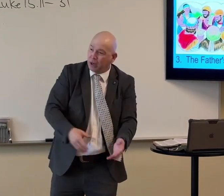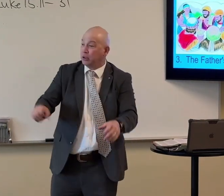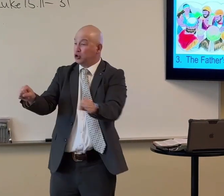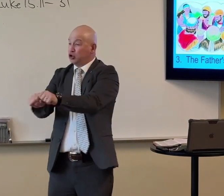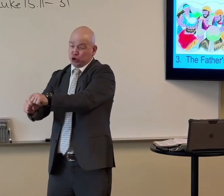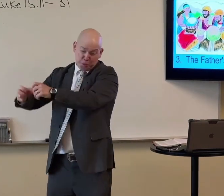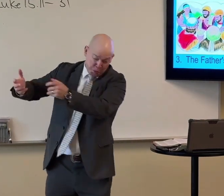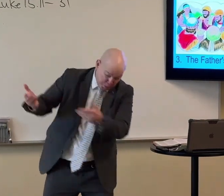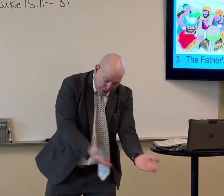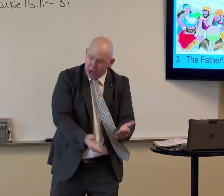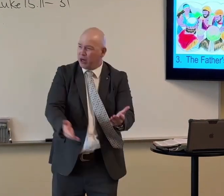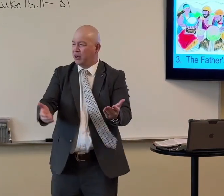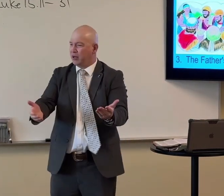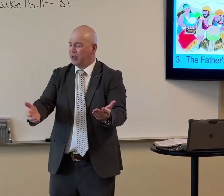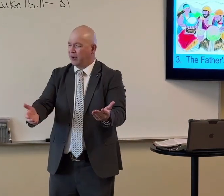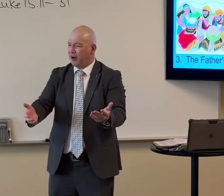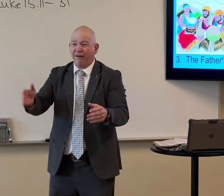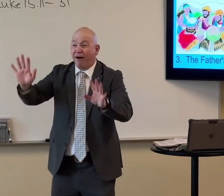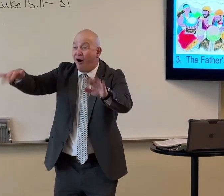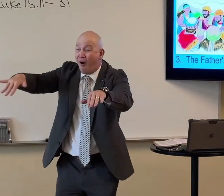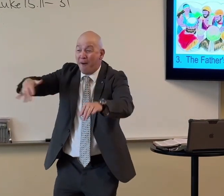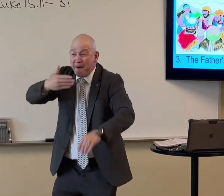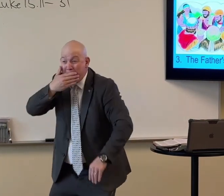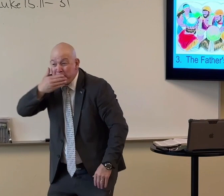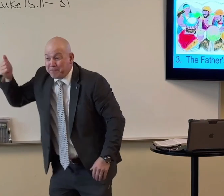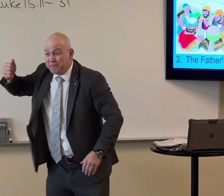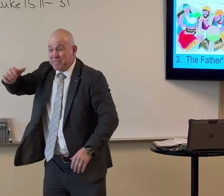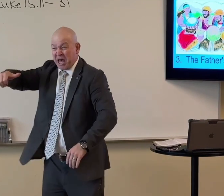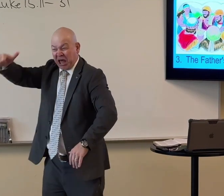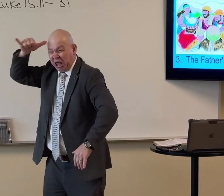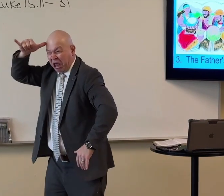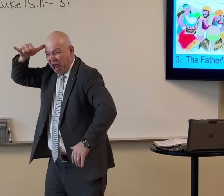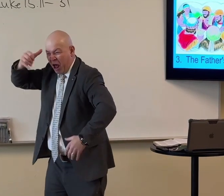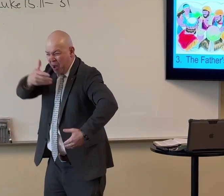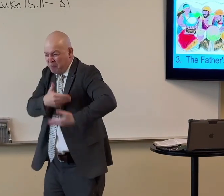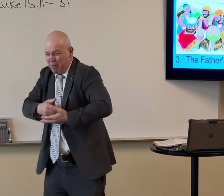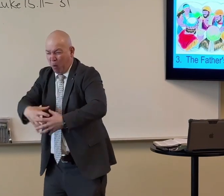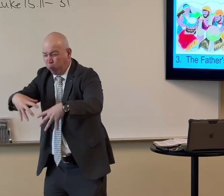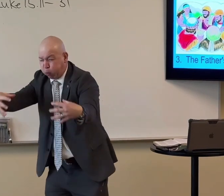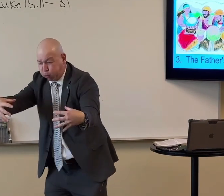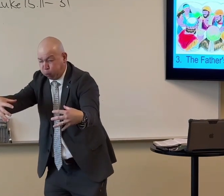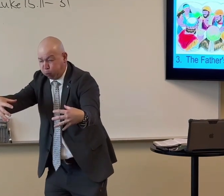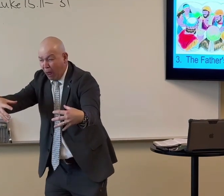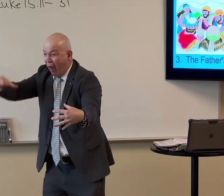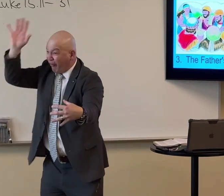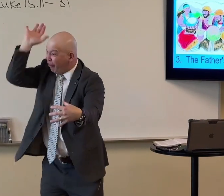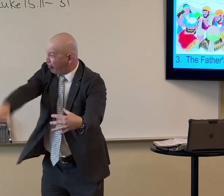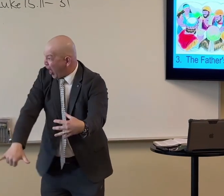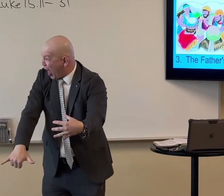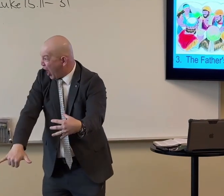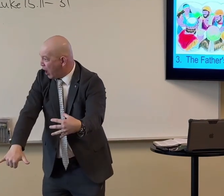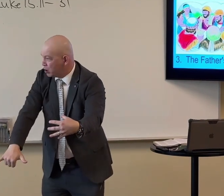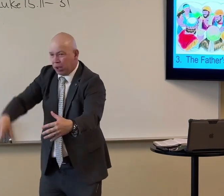ring. And shoes. Give him some shoes. Oh. And yeah. You know. The fatted calf. The one that we've prepared.